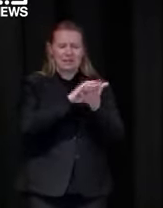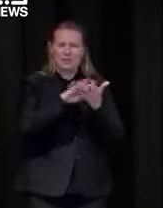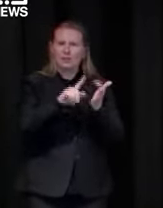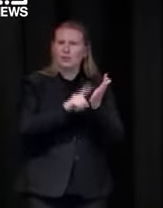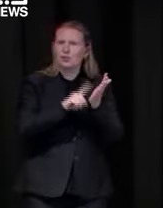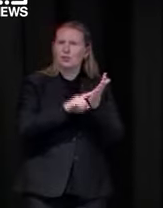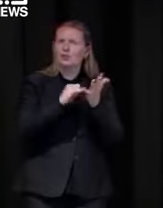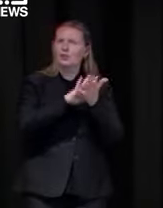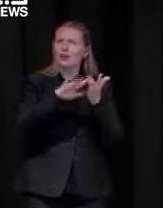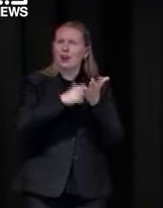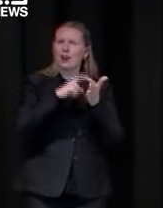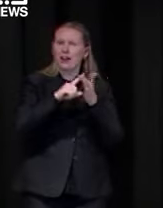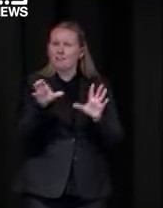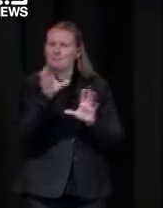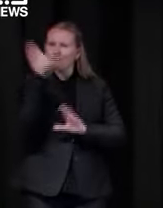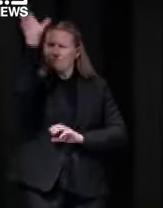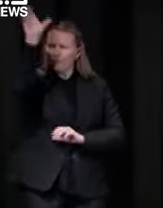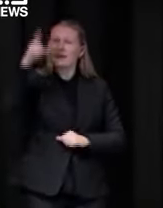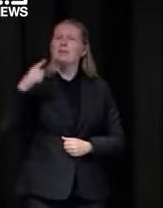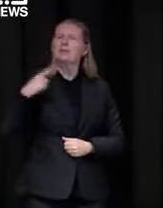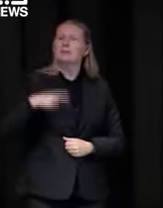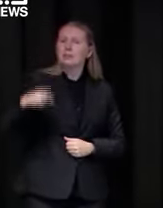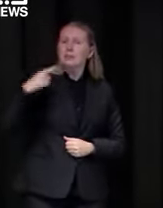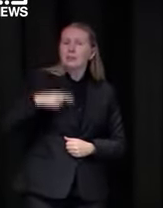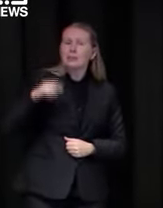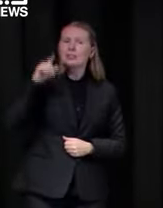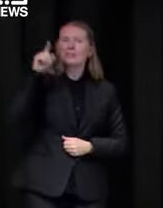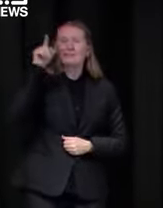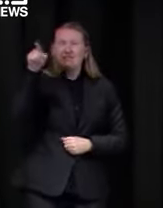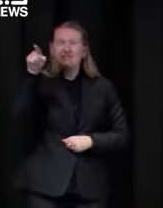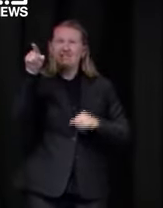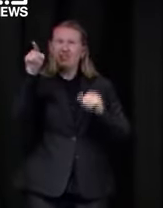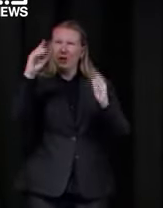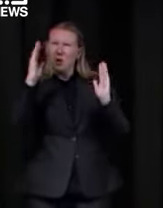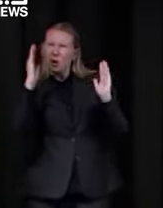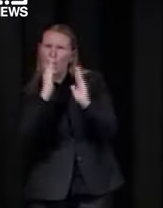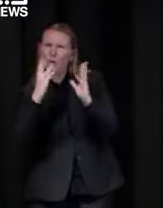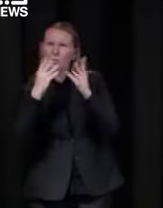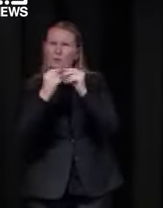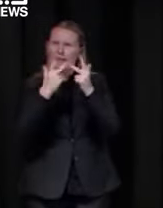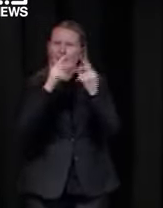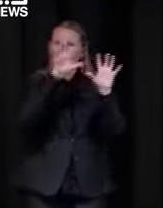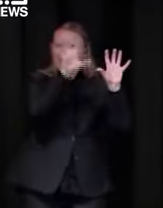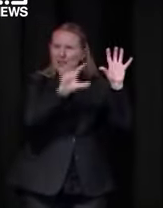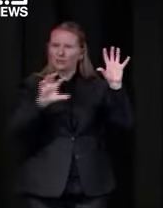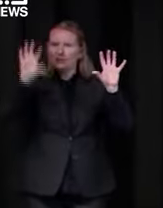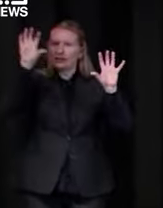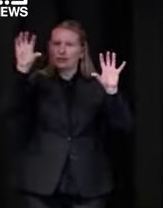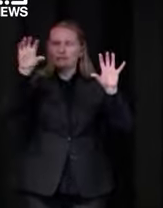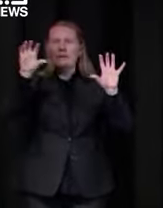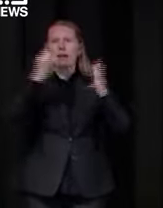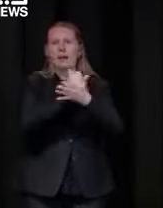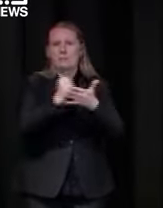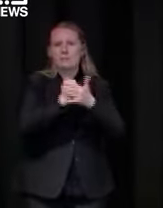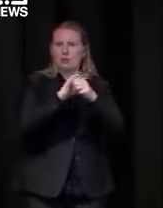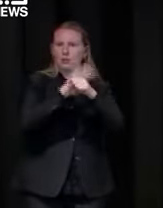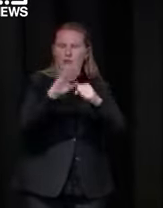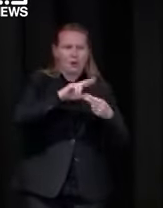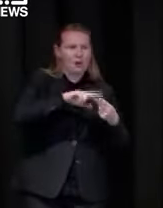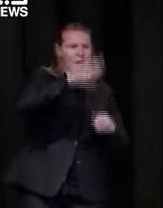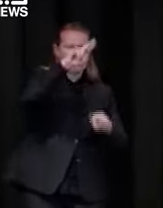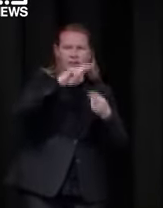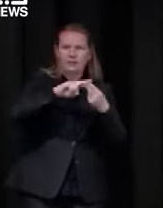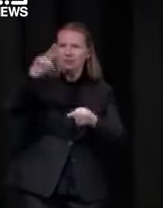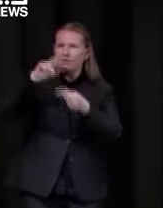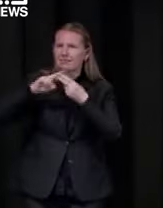shire being directly adjacent to some of the local government areas that have the highest rates of covert anywhere in australia is